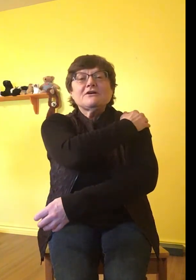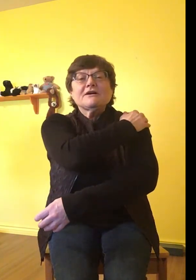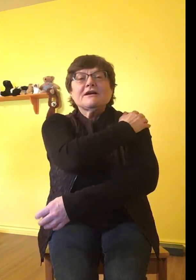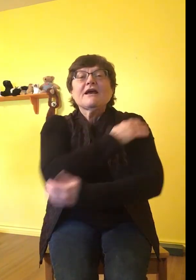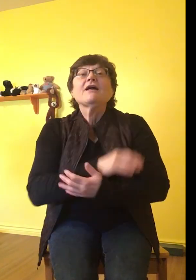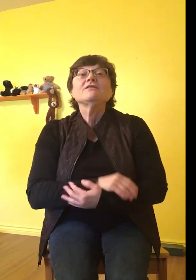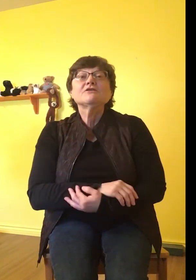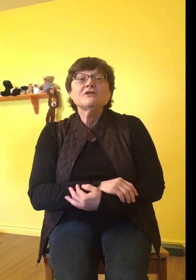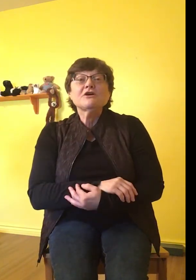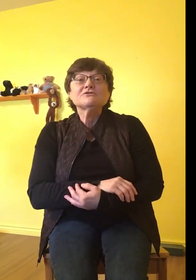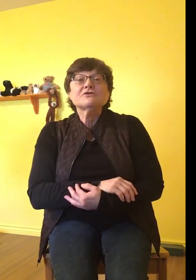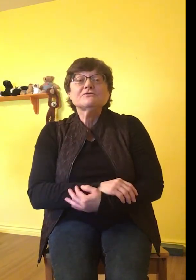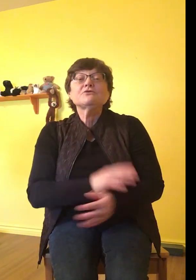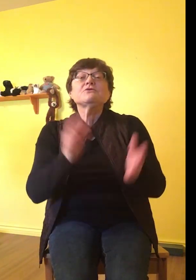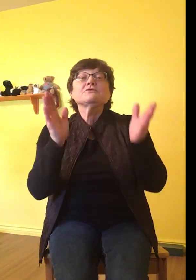The clock struck four.